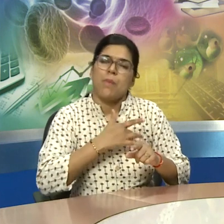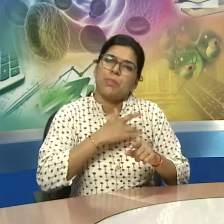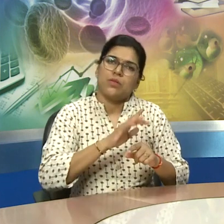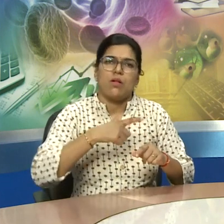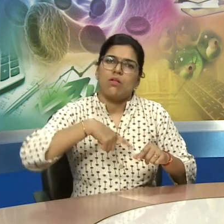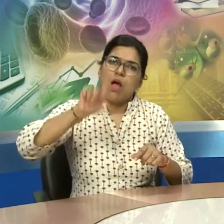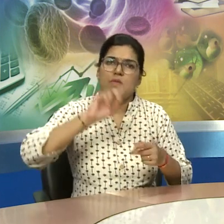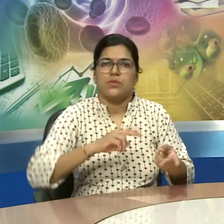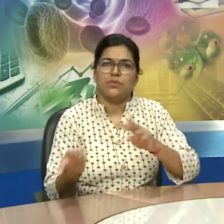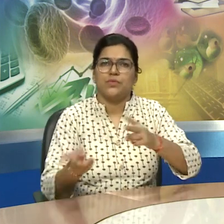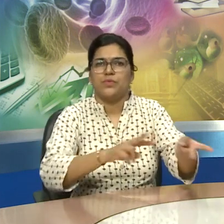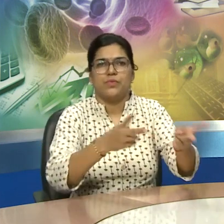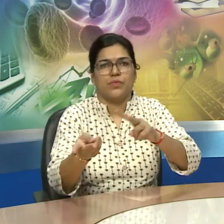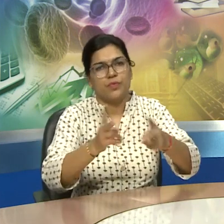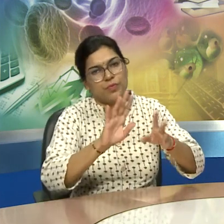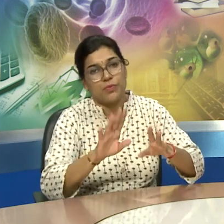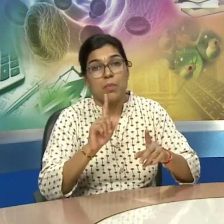and they had no permanent adobe